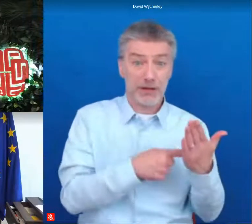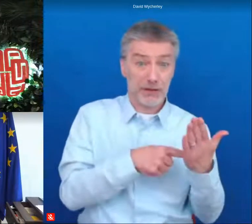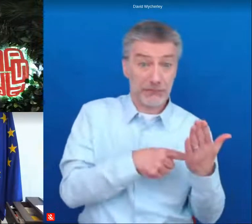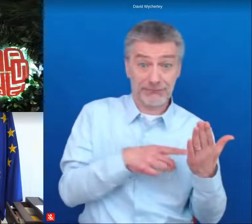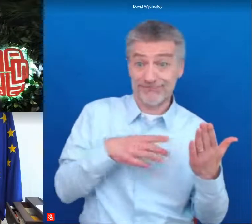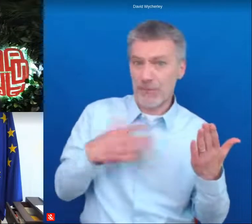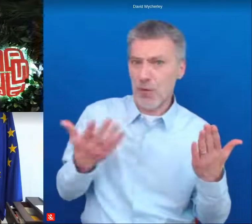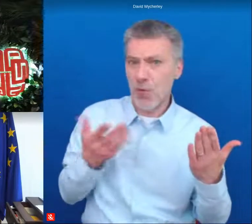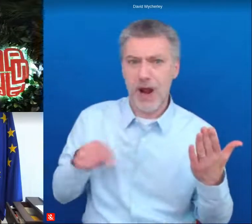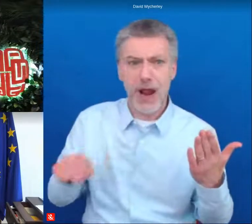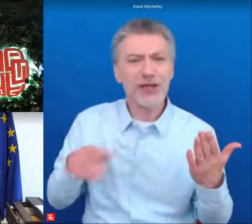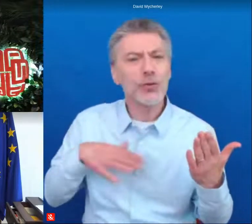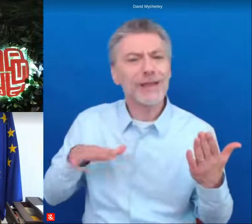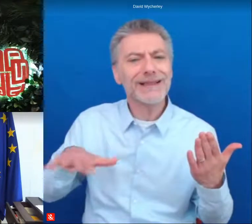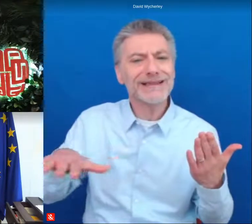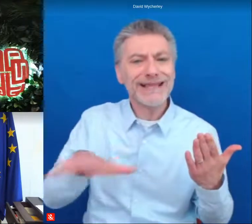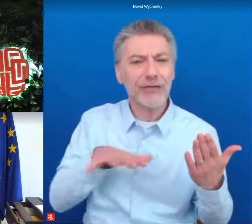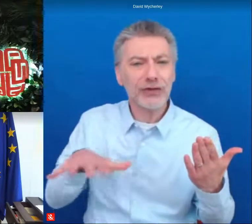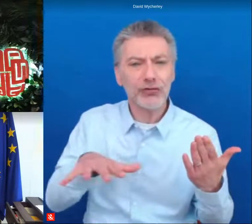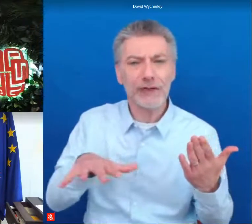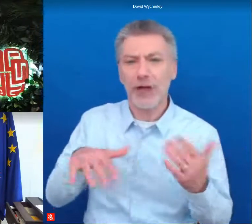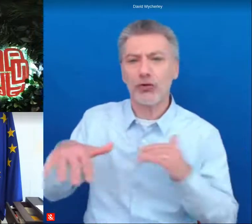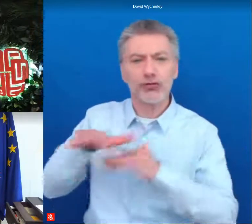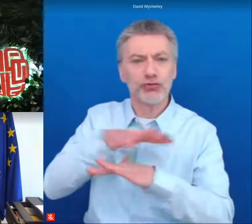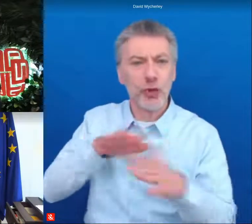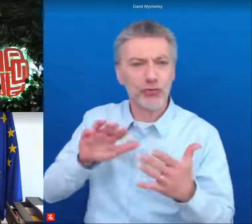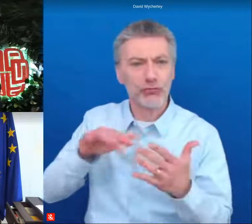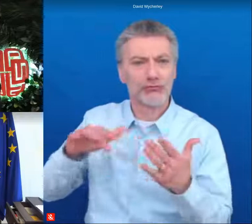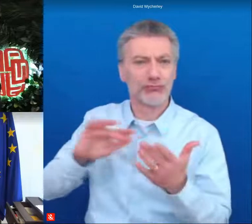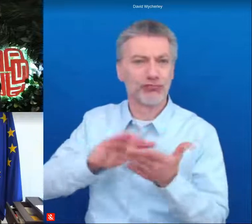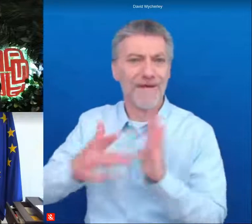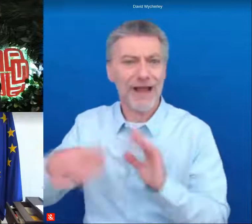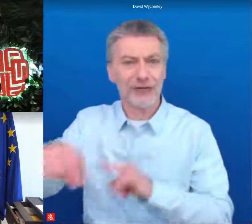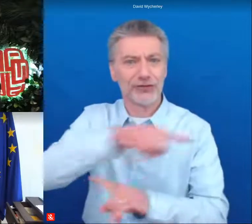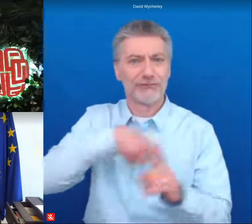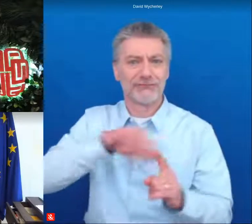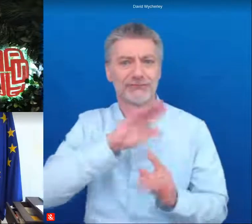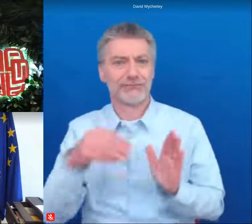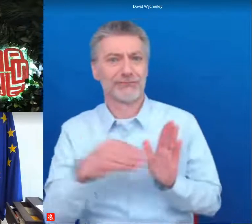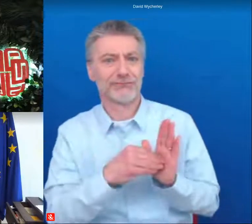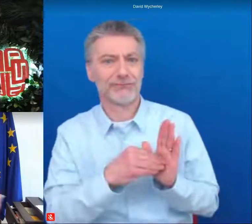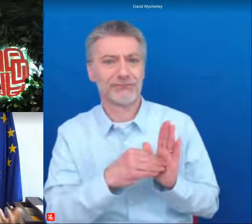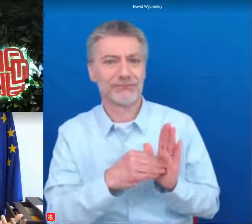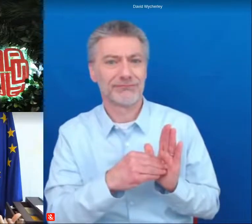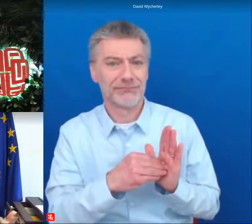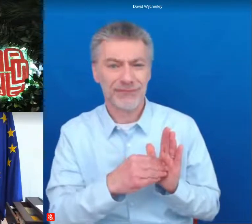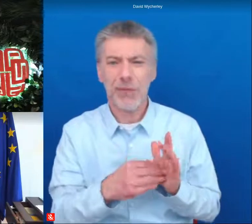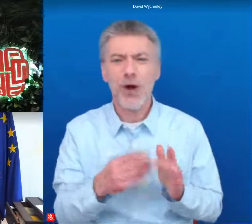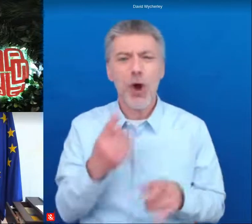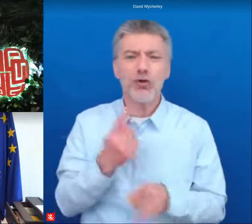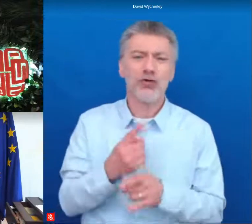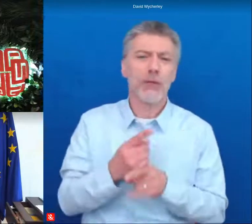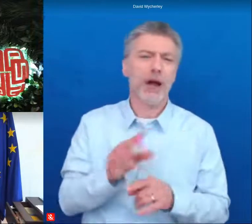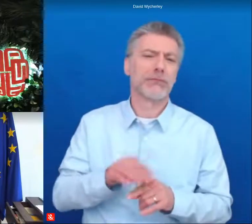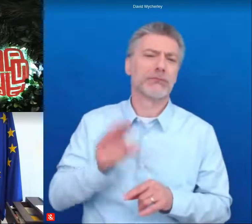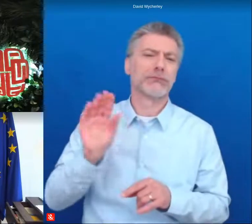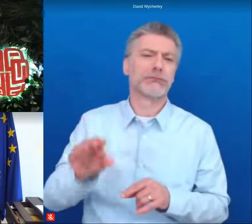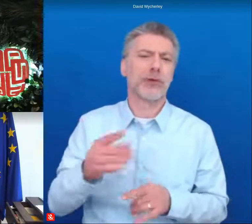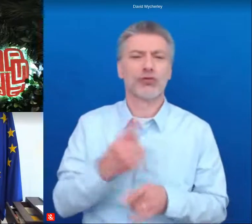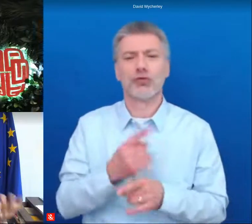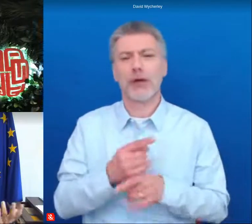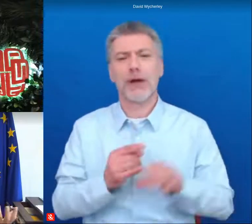having a territorial and social reflection and sometimes we forget this we talk about investment about expenditure